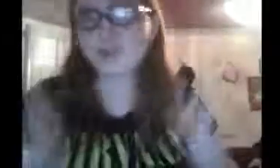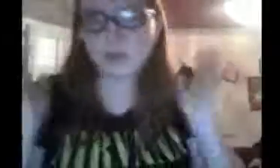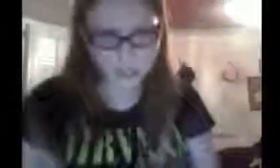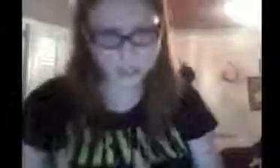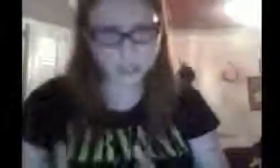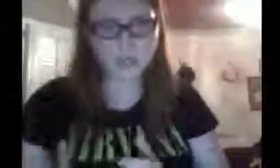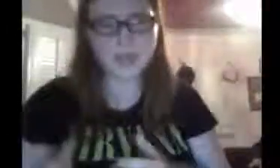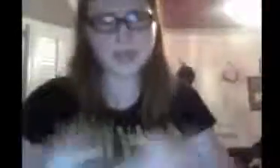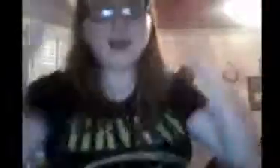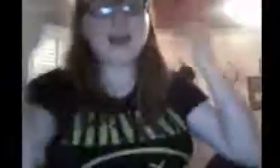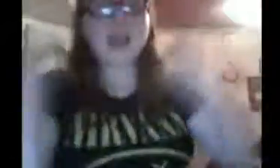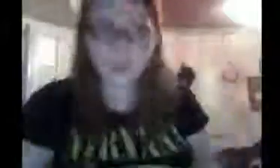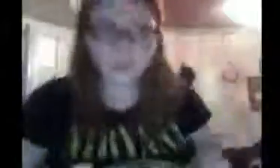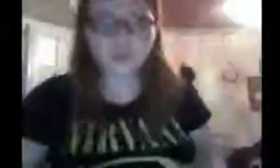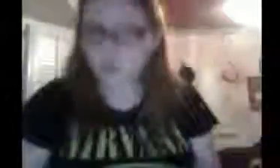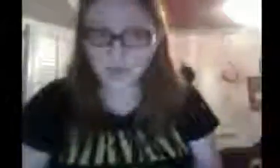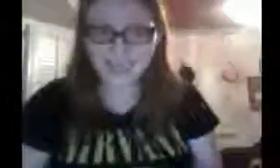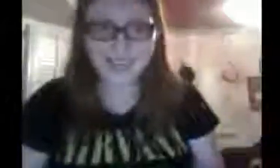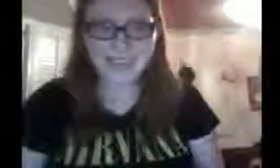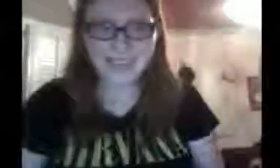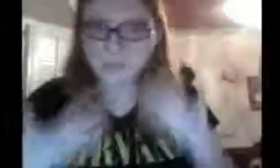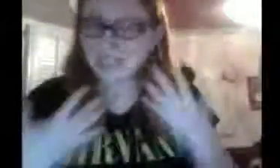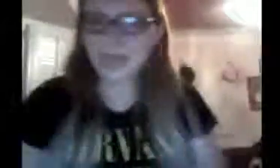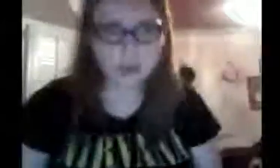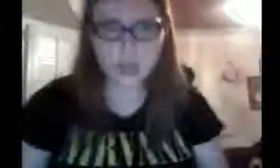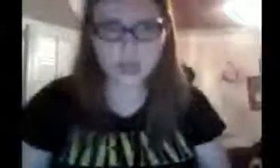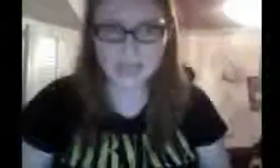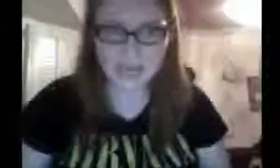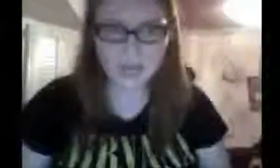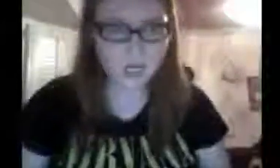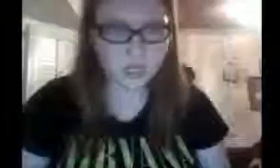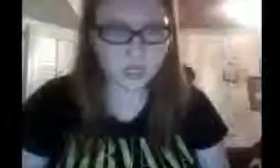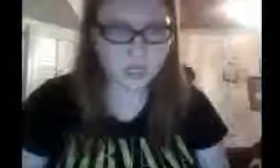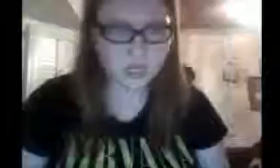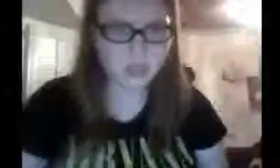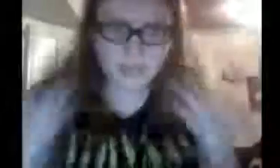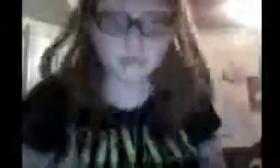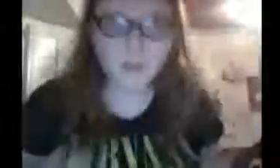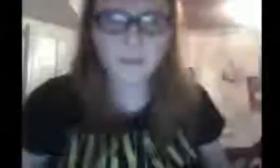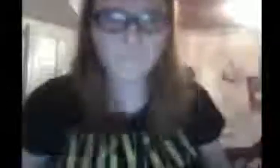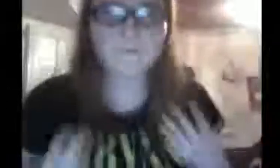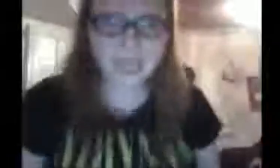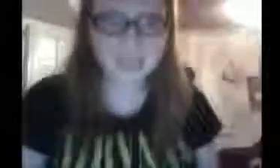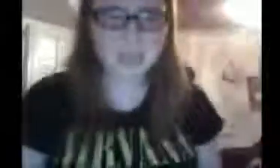movies, you're gonna continue it, and you don't greenlight it, so it's never on the air. Like, what the fuck?